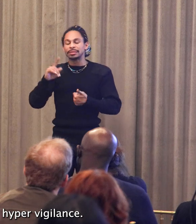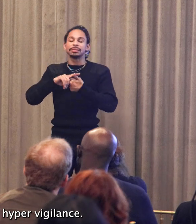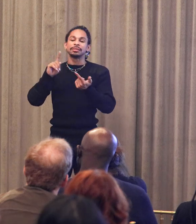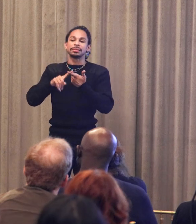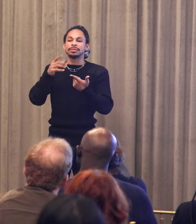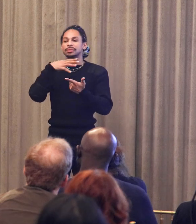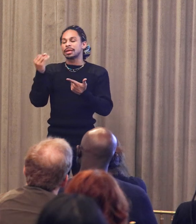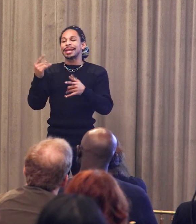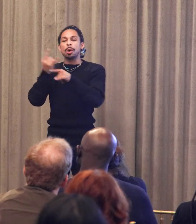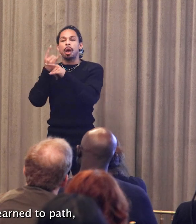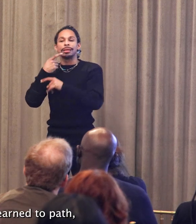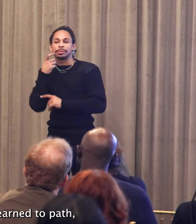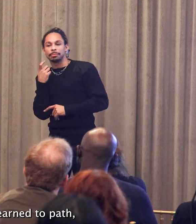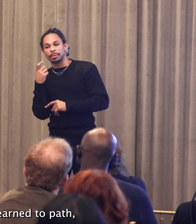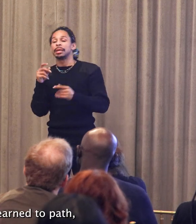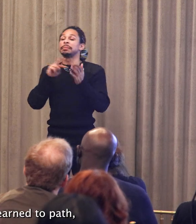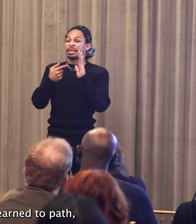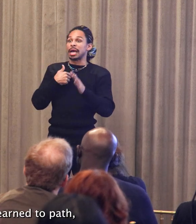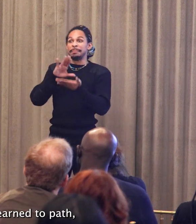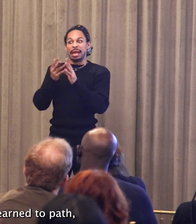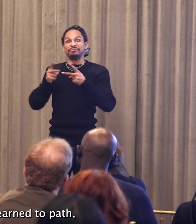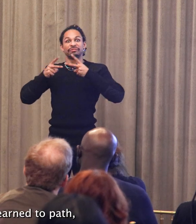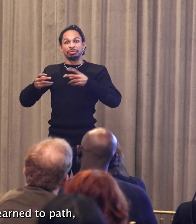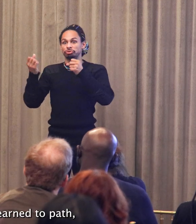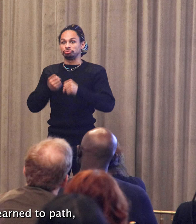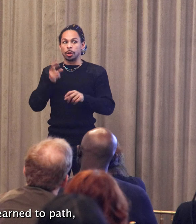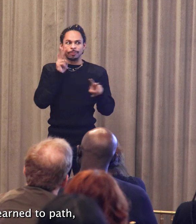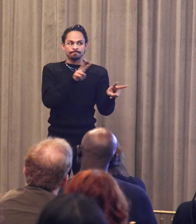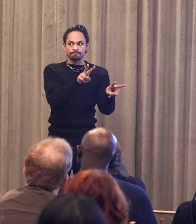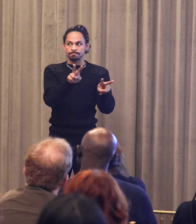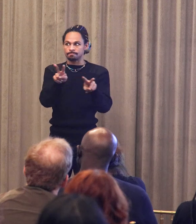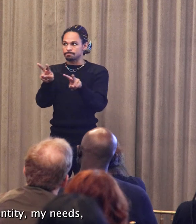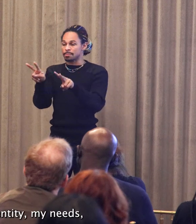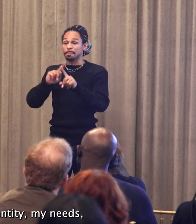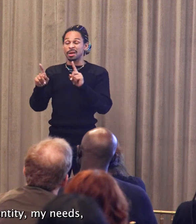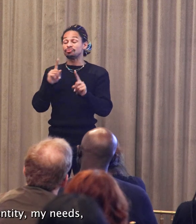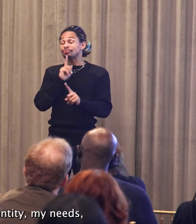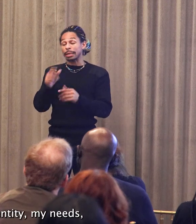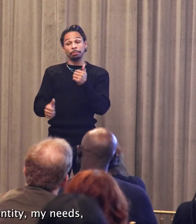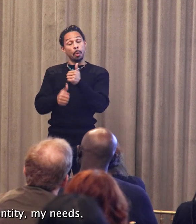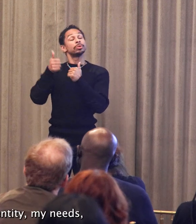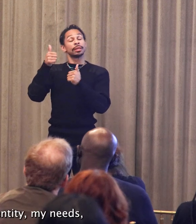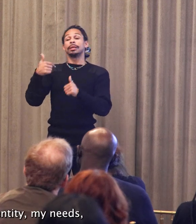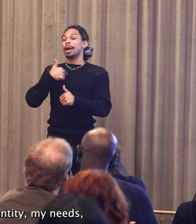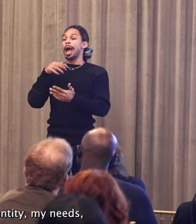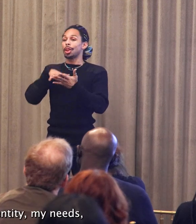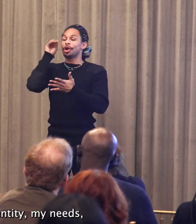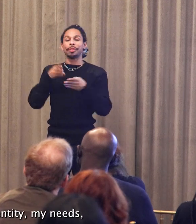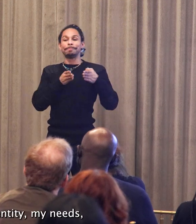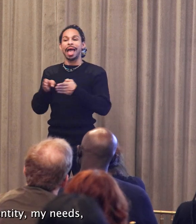hypervigilance. But mostly, I just learned to pass, to sublimate my identity,